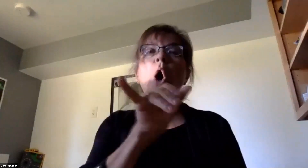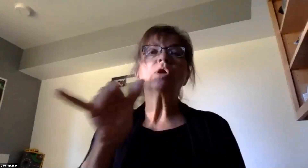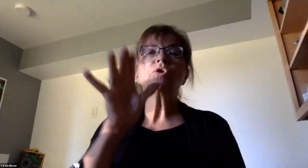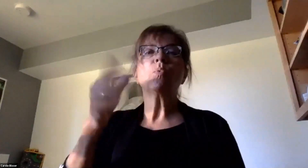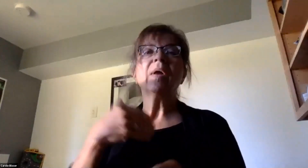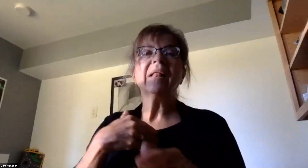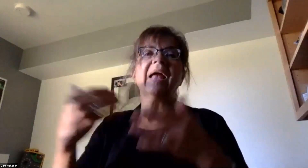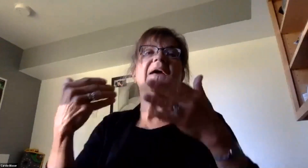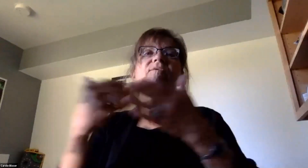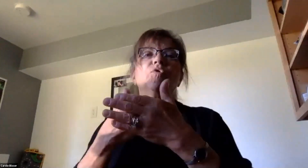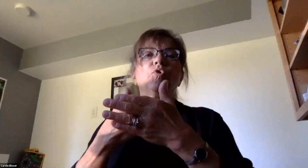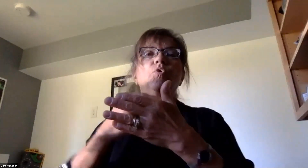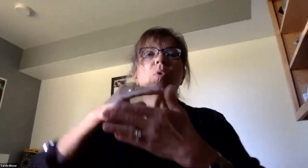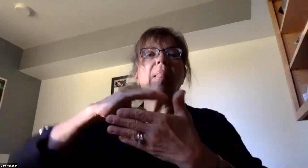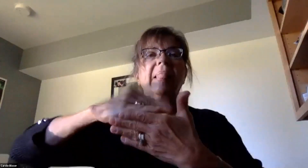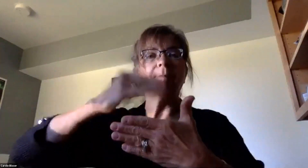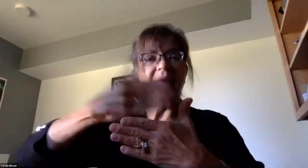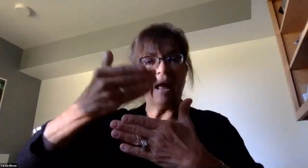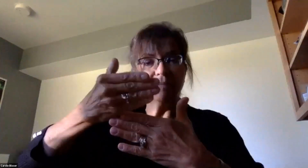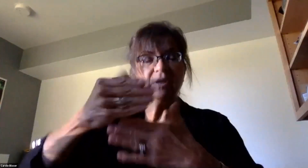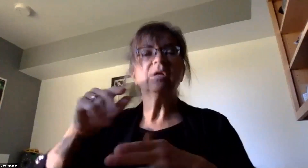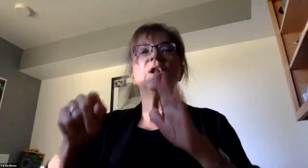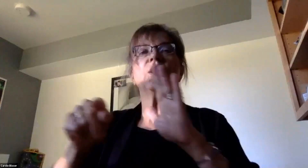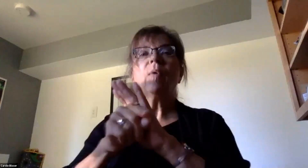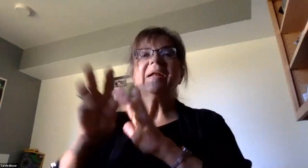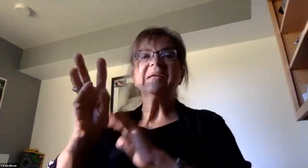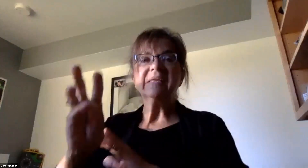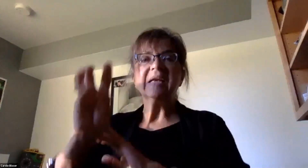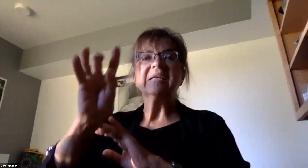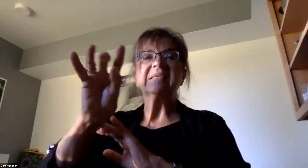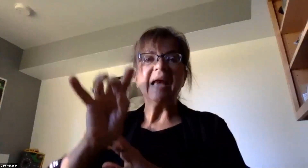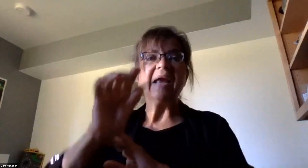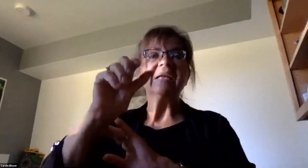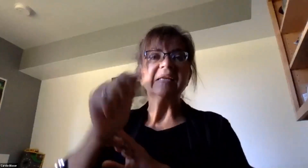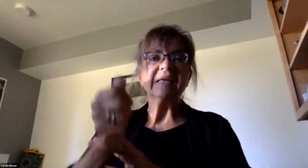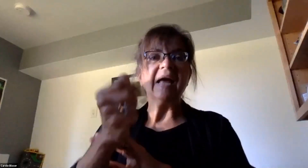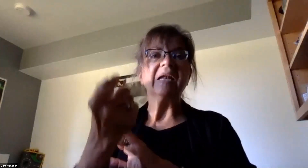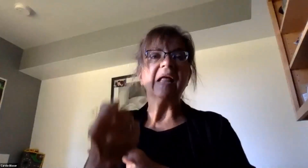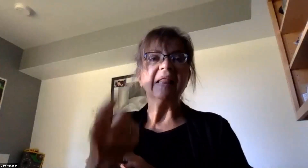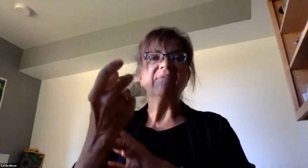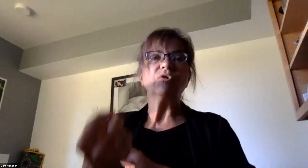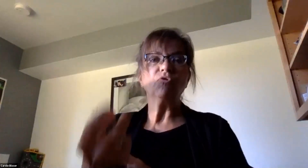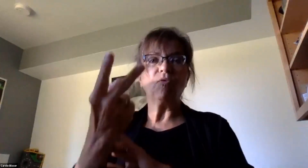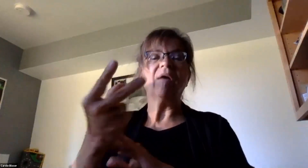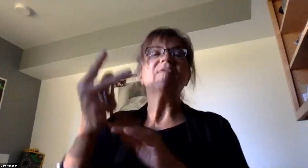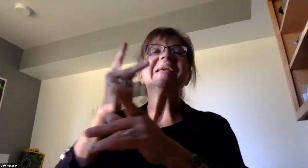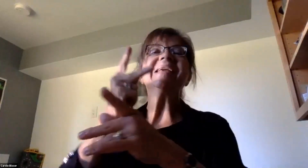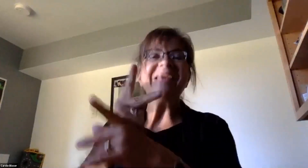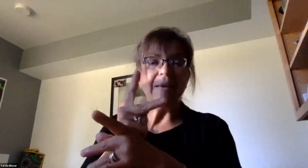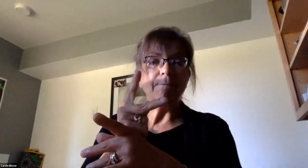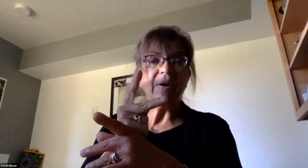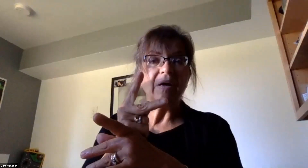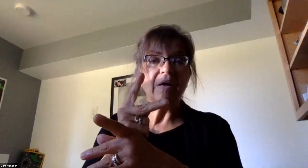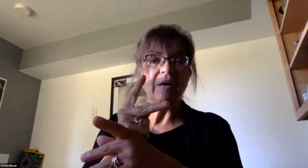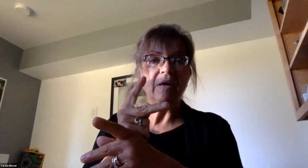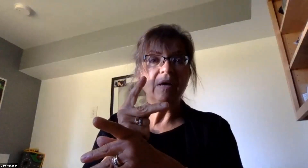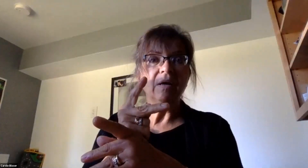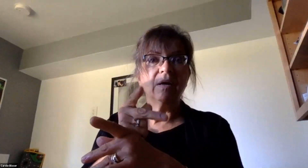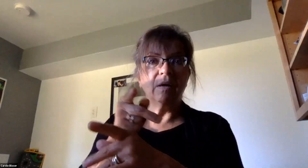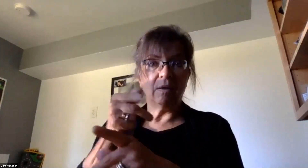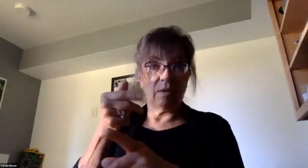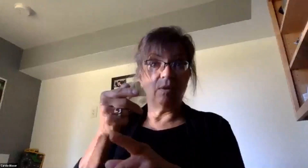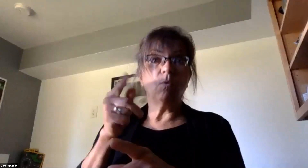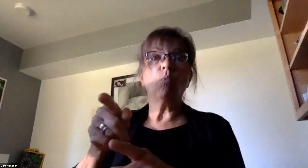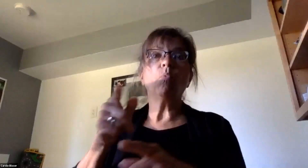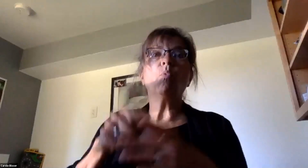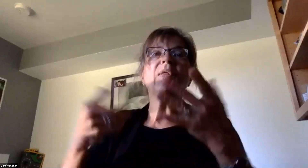laptops. While grades 6, 8, 10, 11, and 12 will keep their existing laptops that were